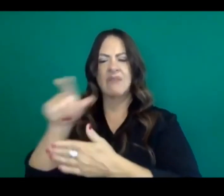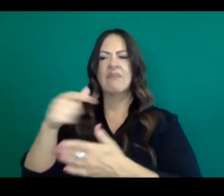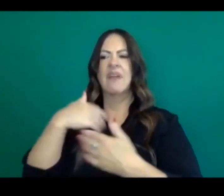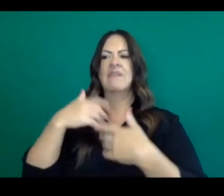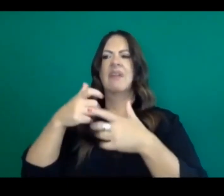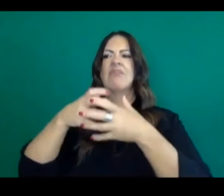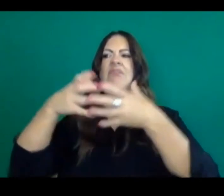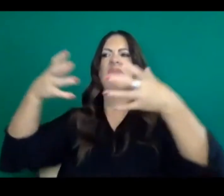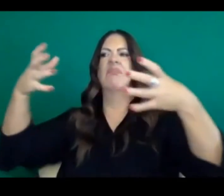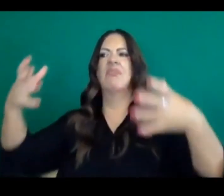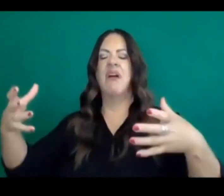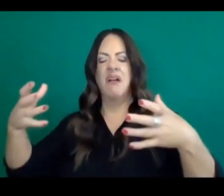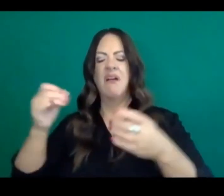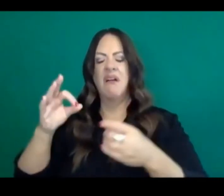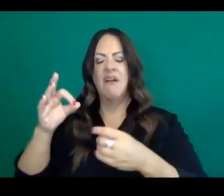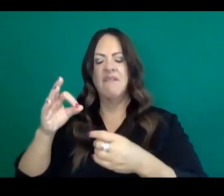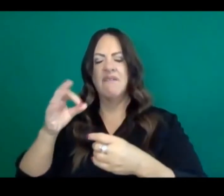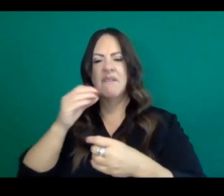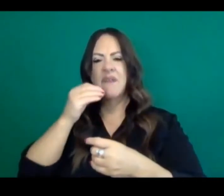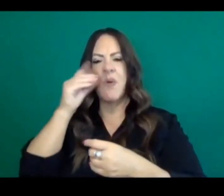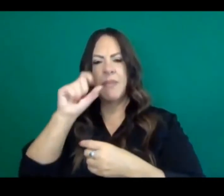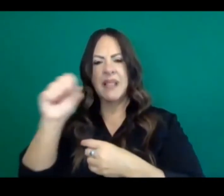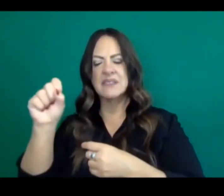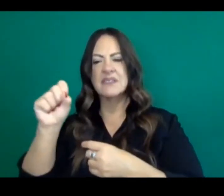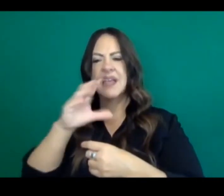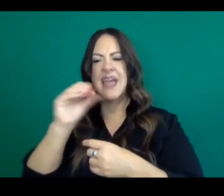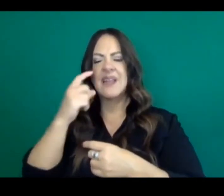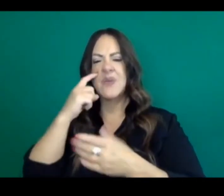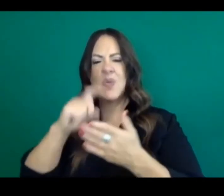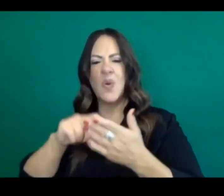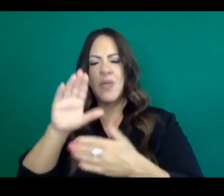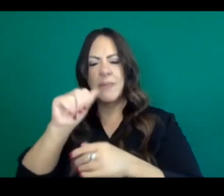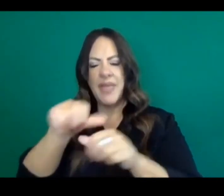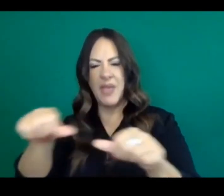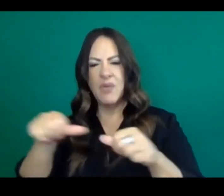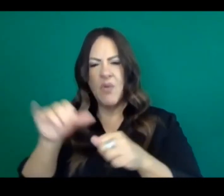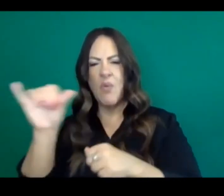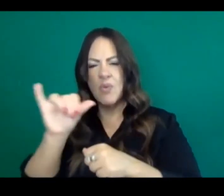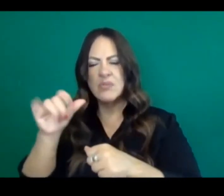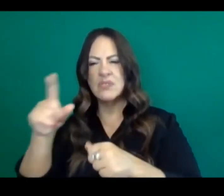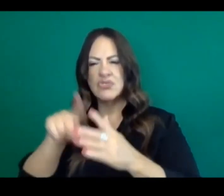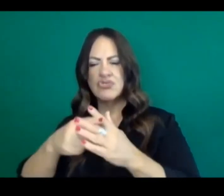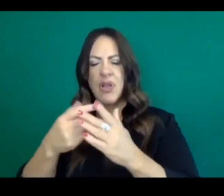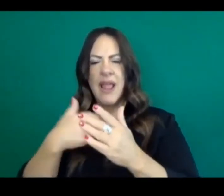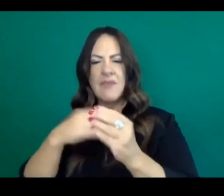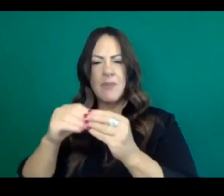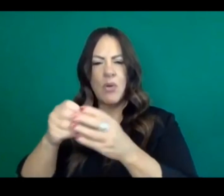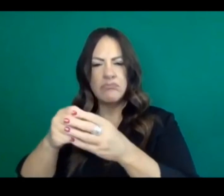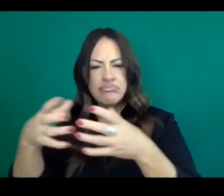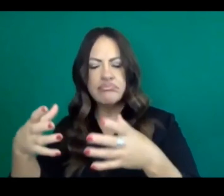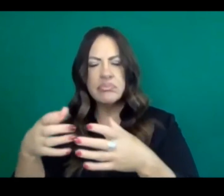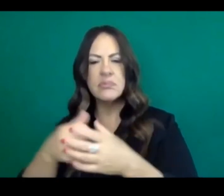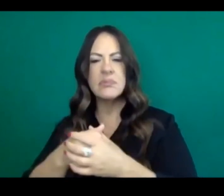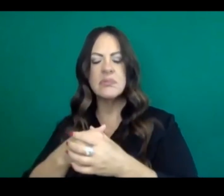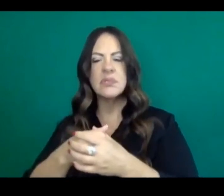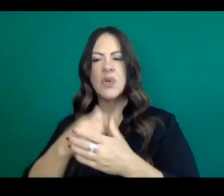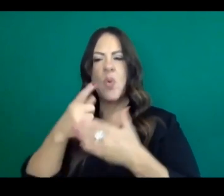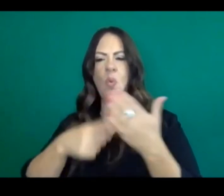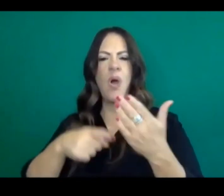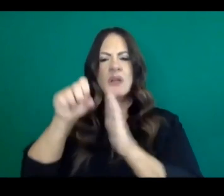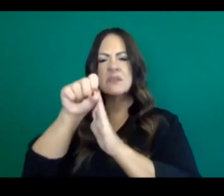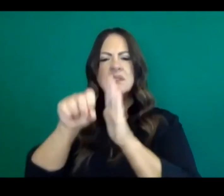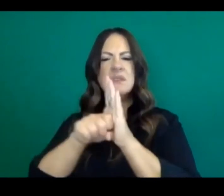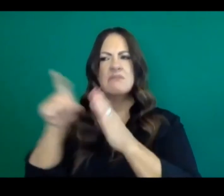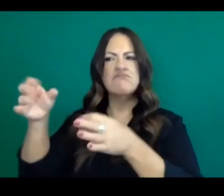Francisco reportedly has as well. Are you concerned about this? wondering if the state is looking into it or taking any action and